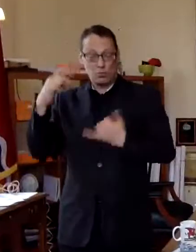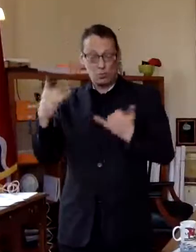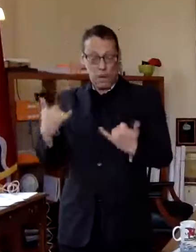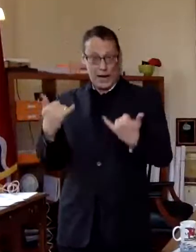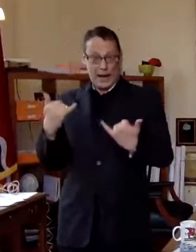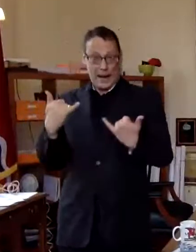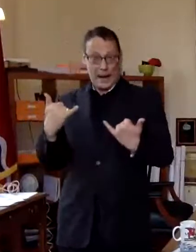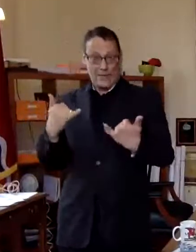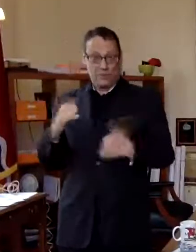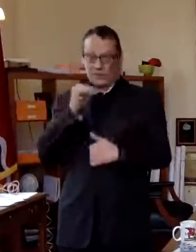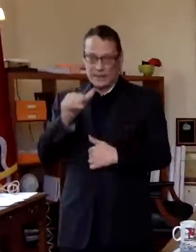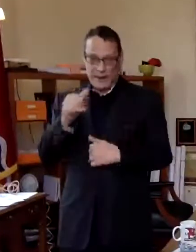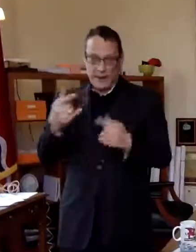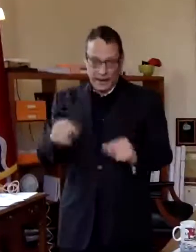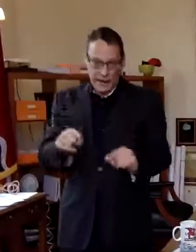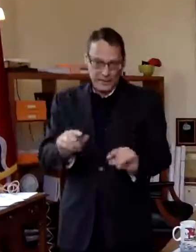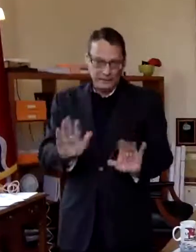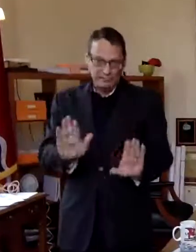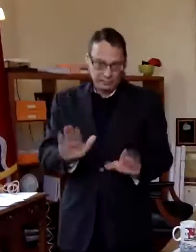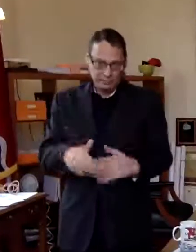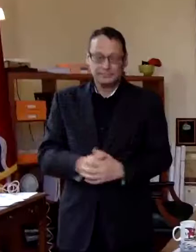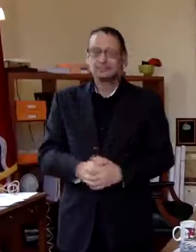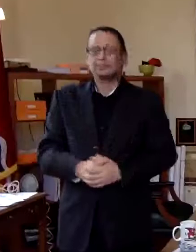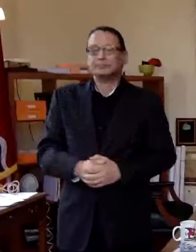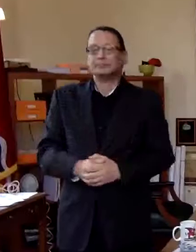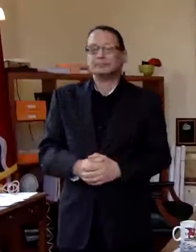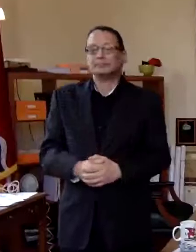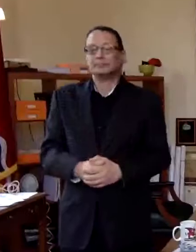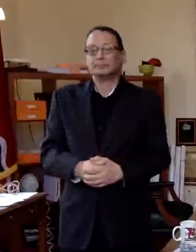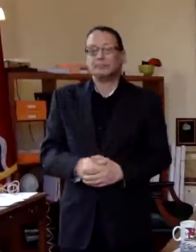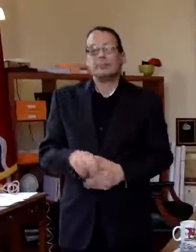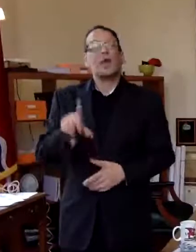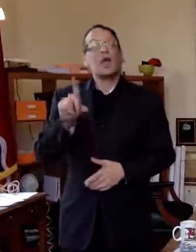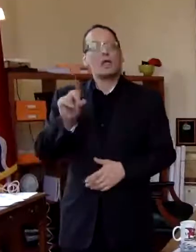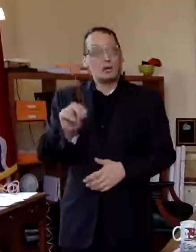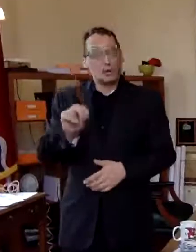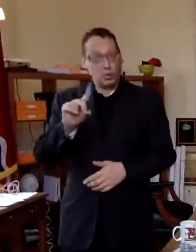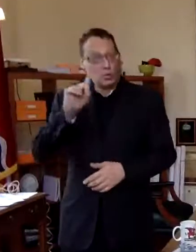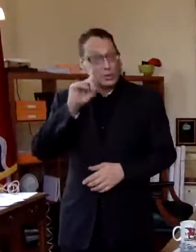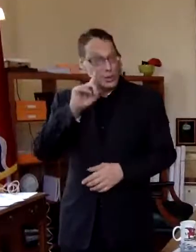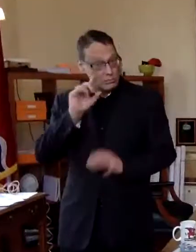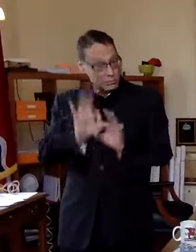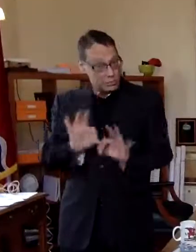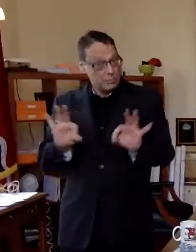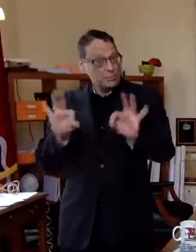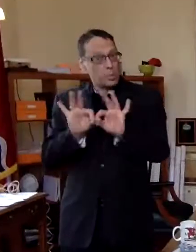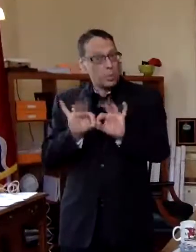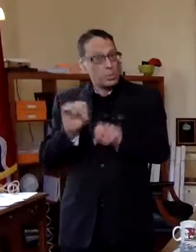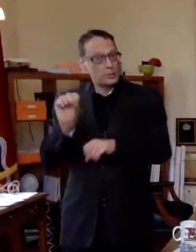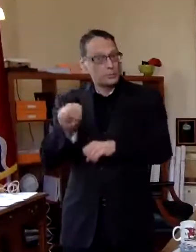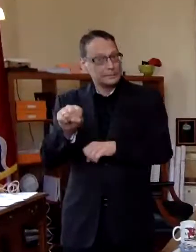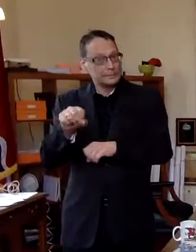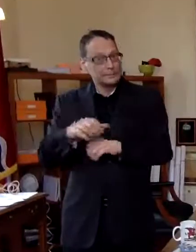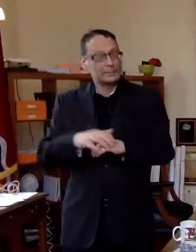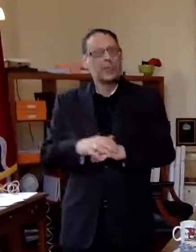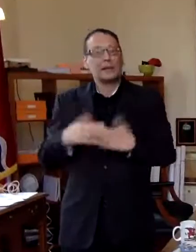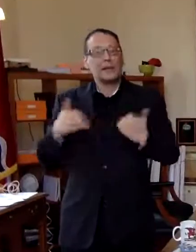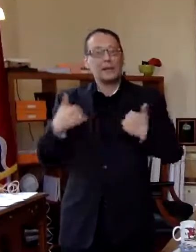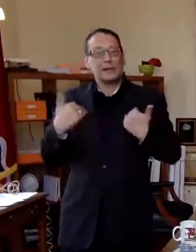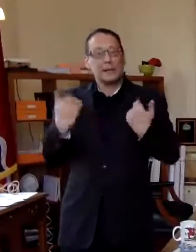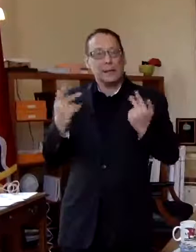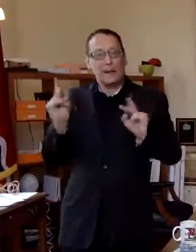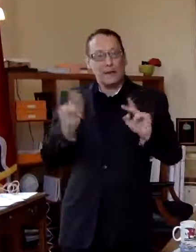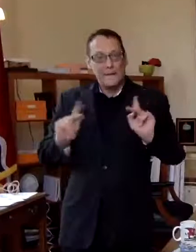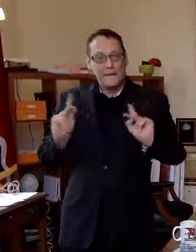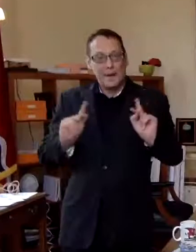of right now um we do think they're important we think they're very important kids young people